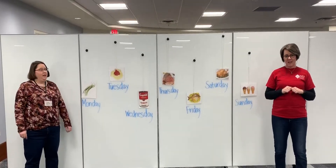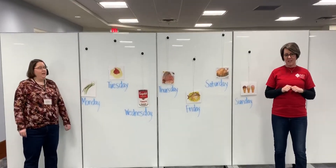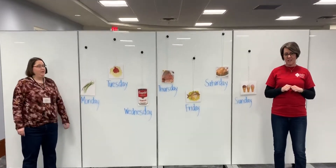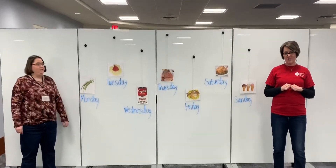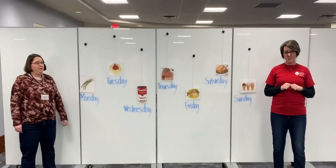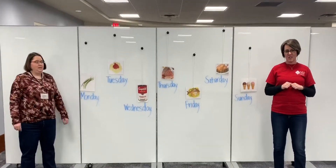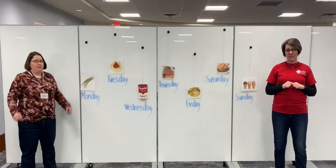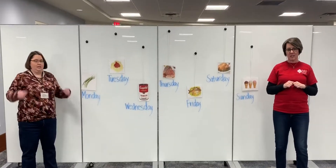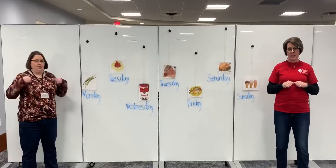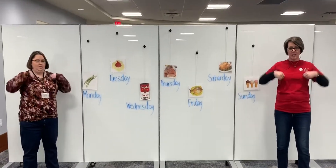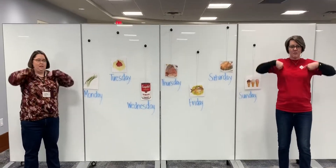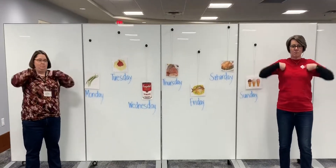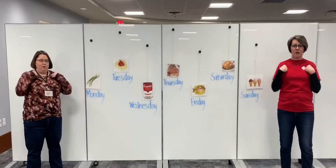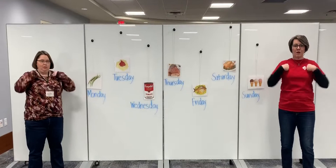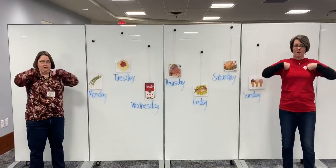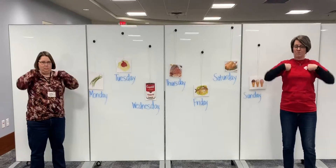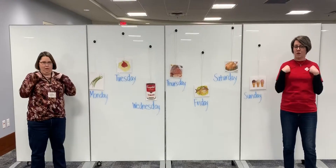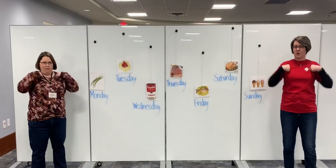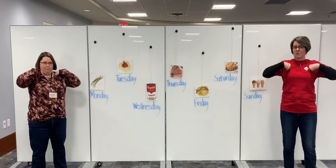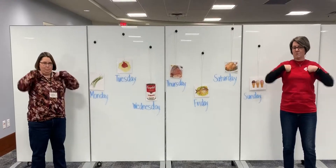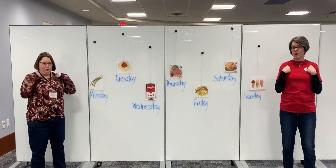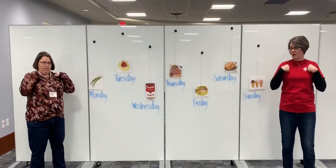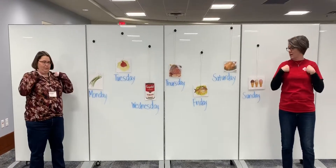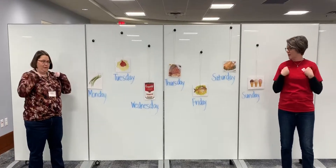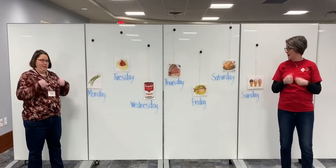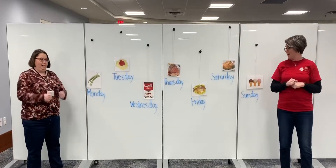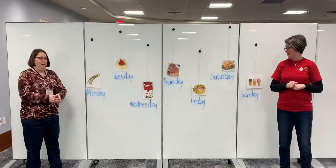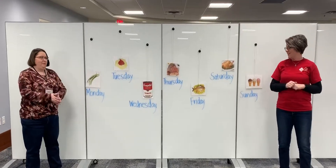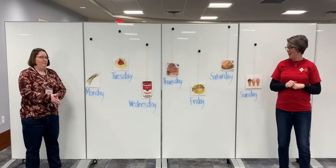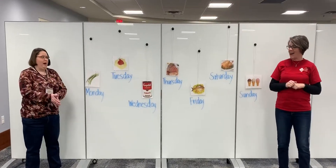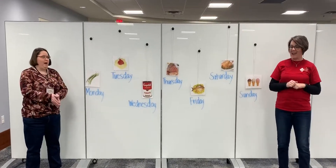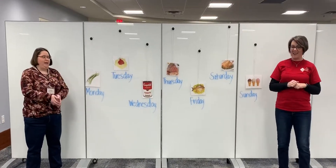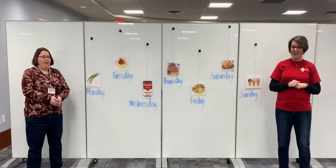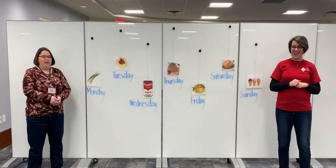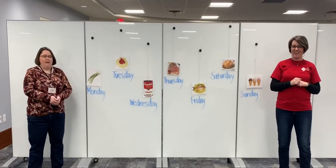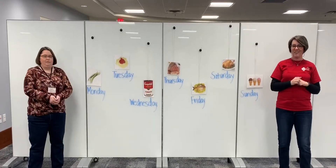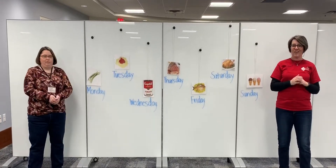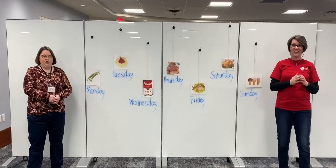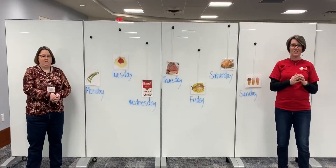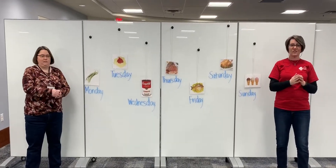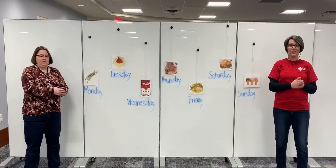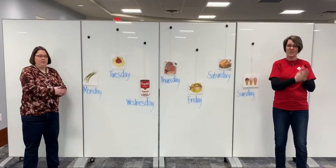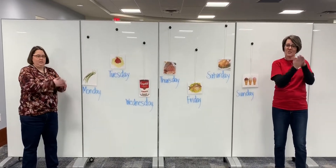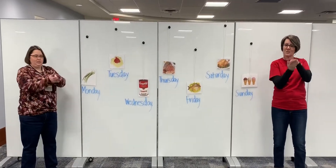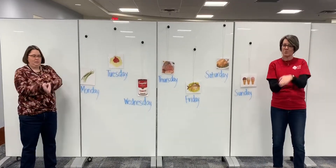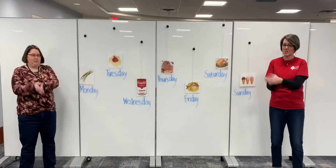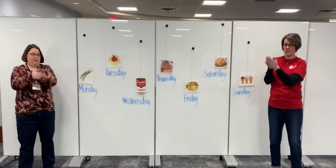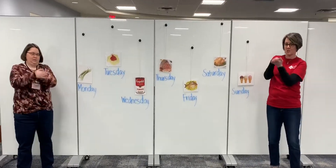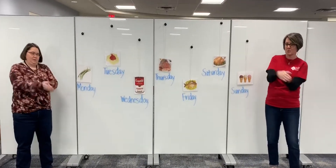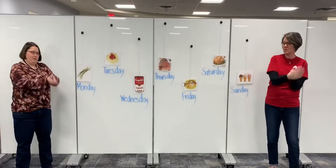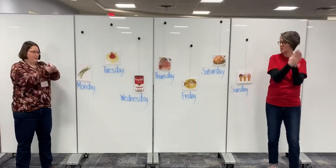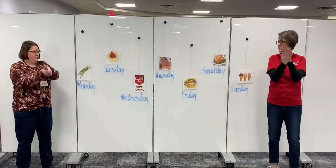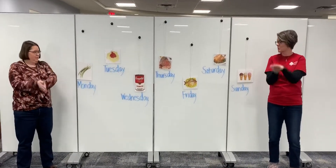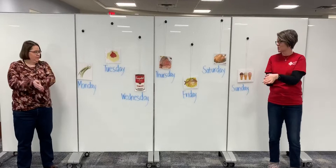chicken. Womp, womp, womp. Friday fresh fish. Swish, swish, swish.